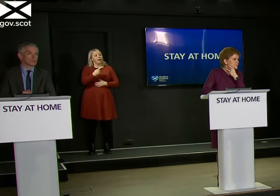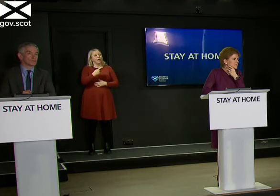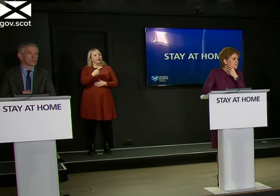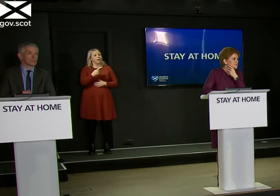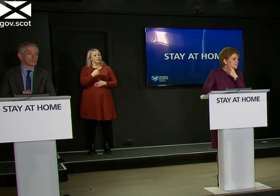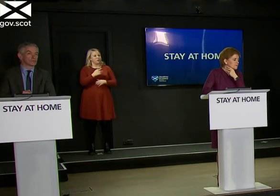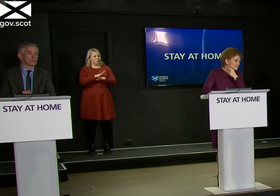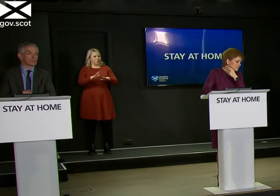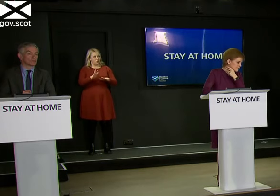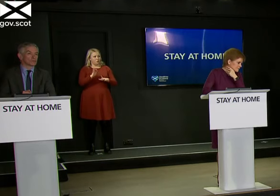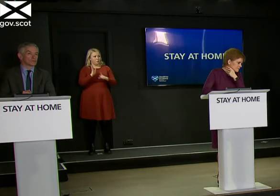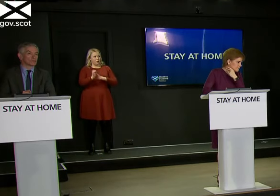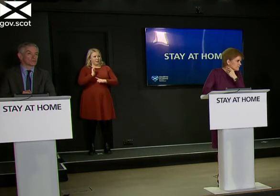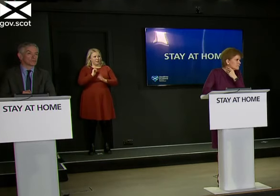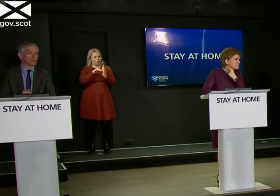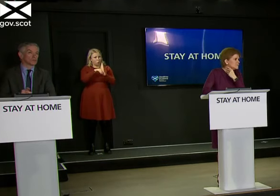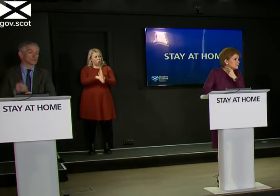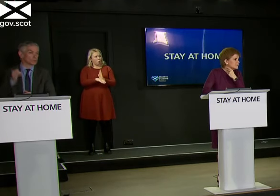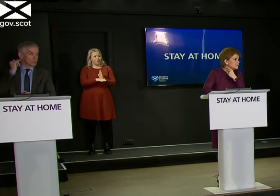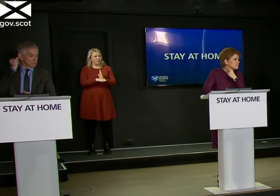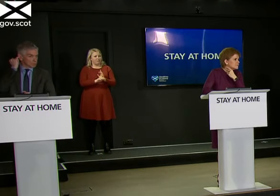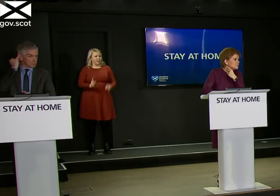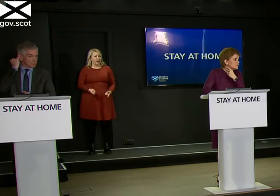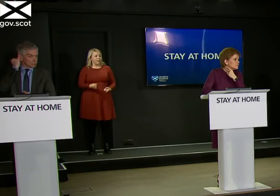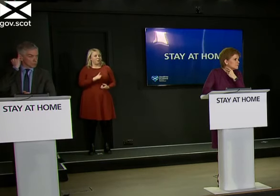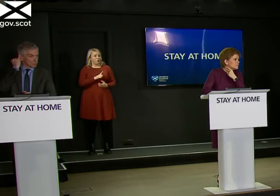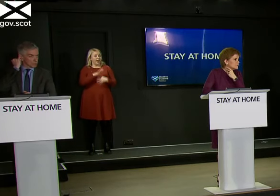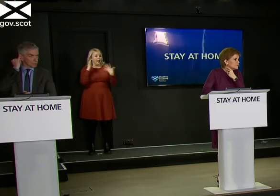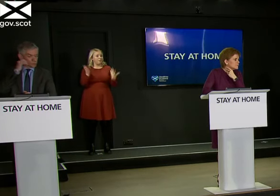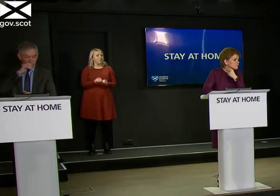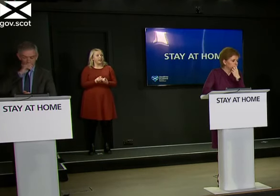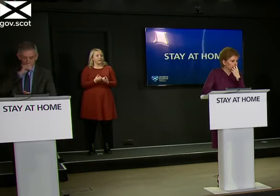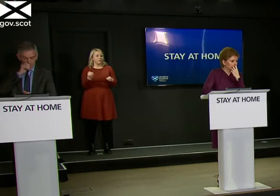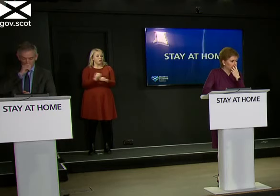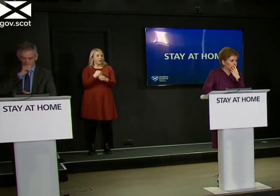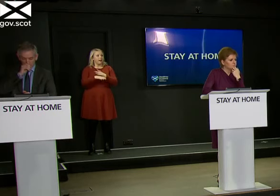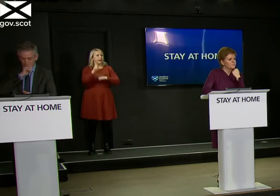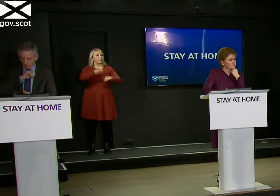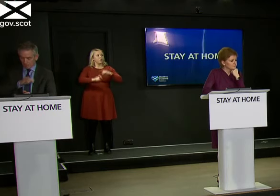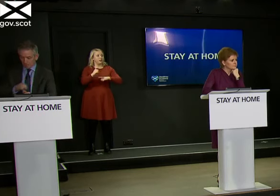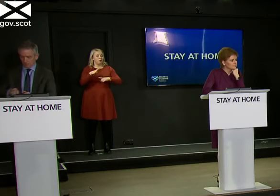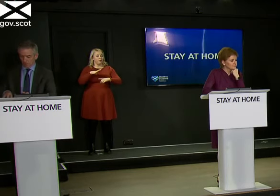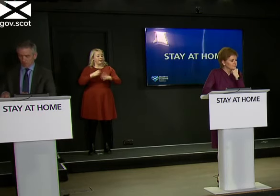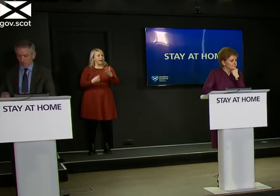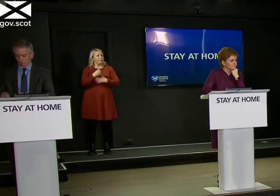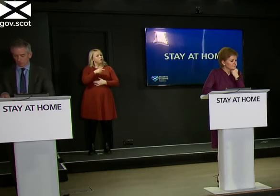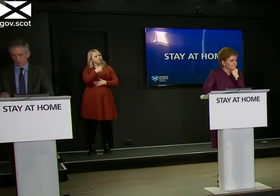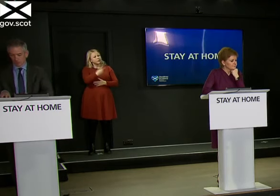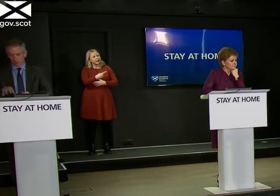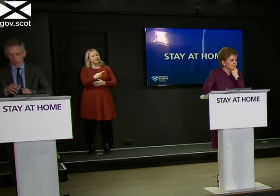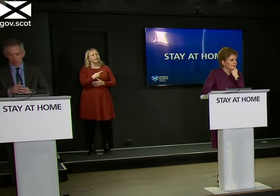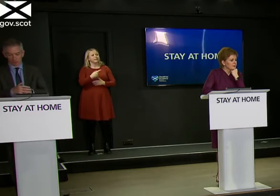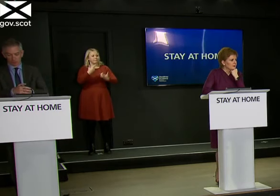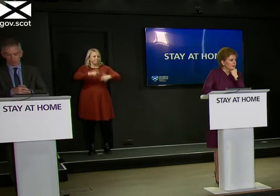would it get any lower than that because everything that could be done within the community had been done so you've been saying to